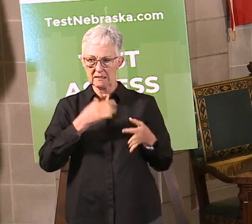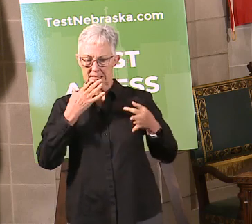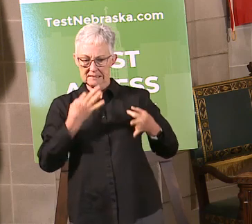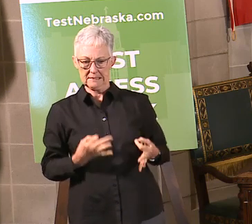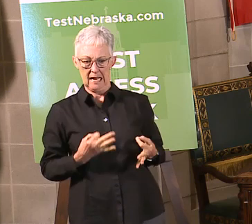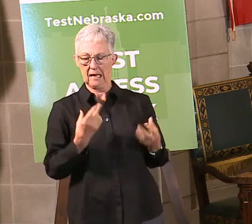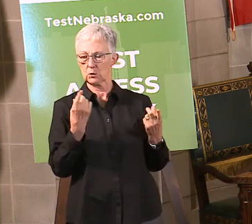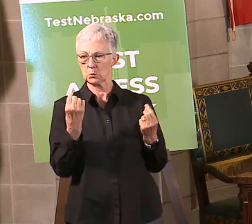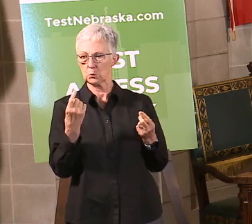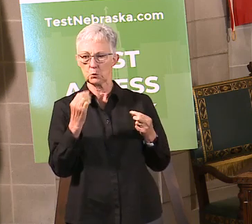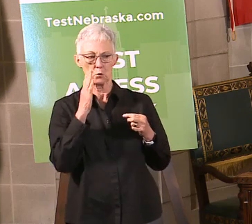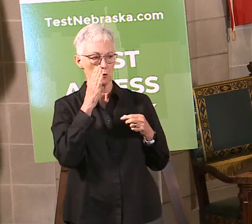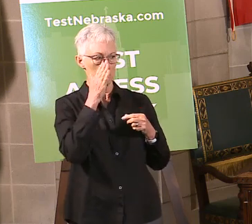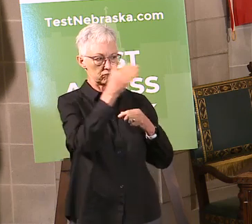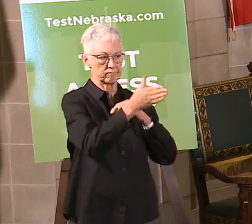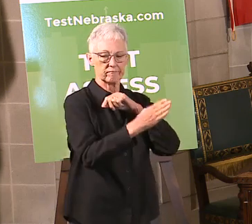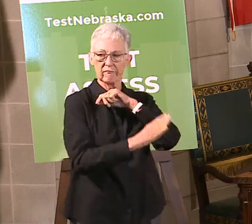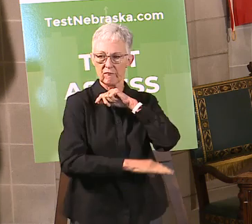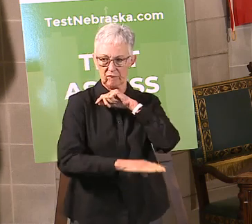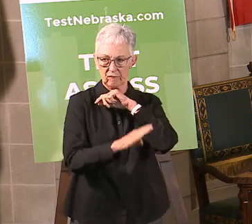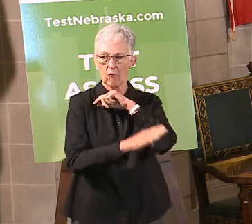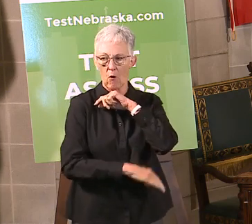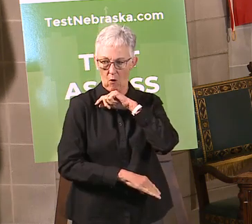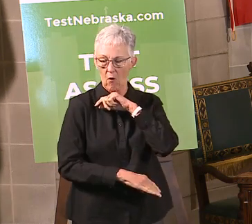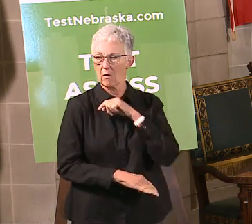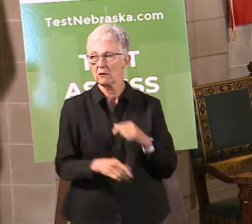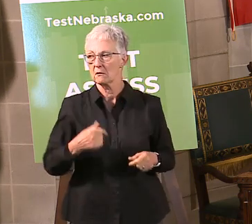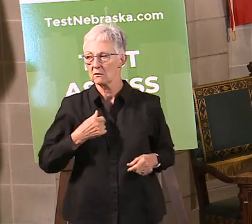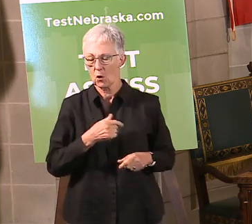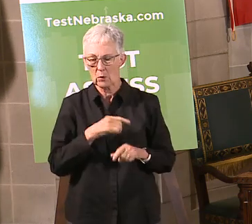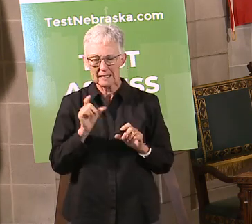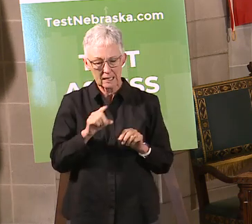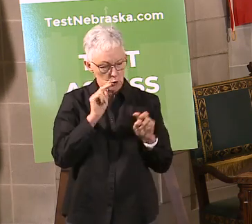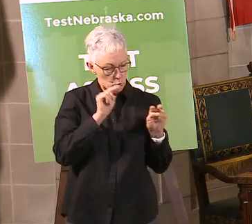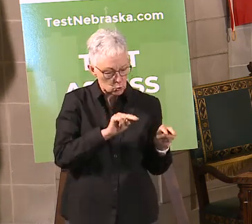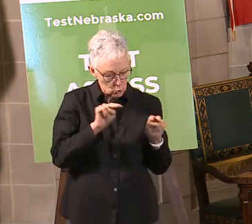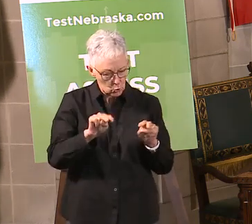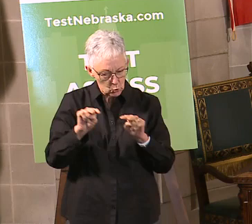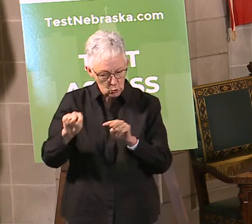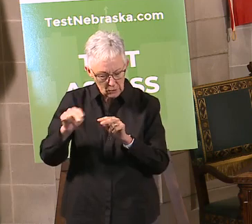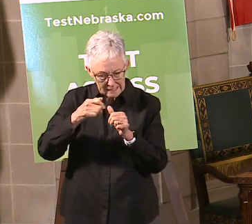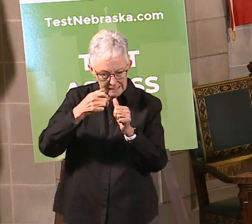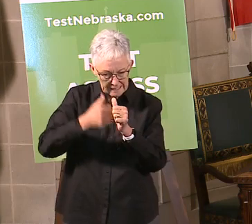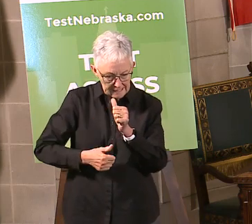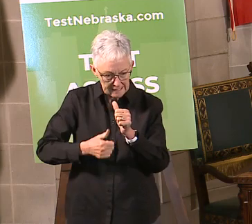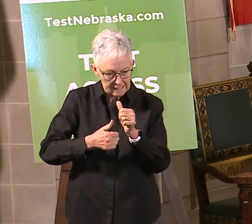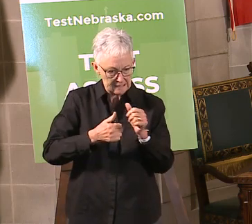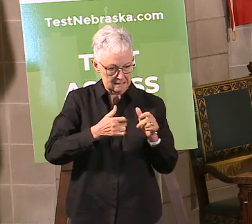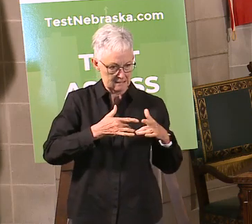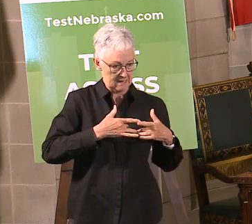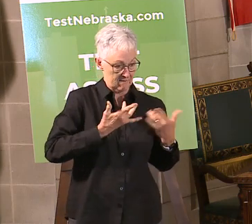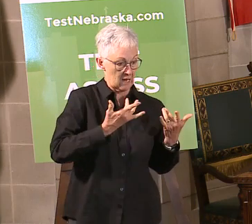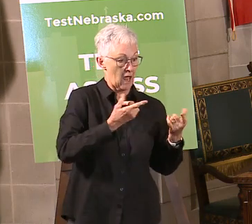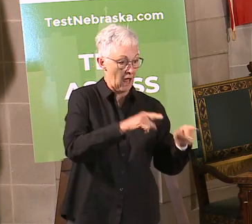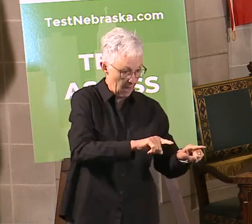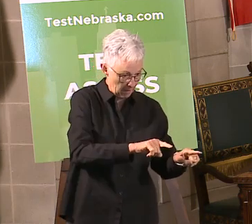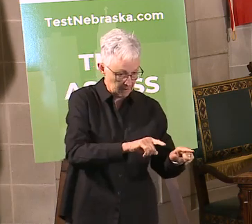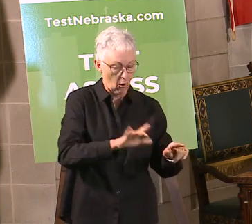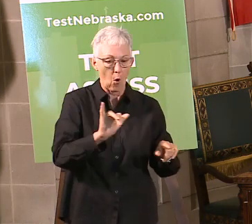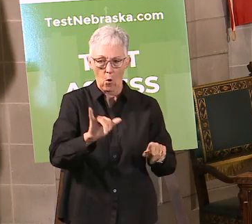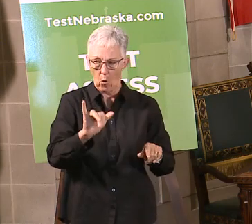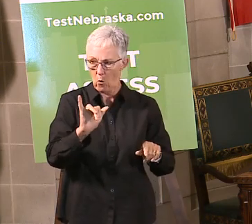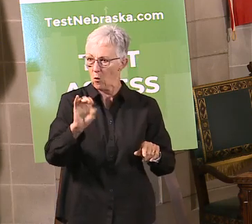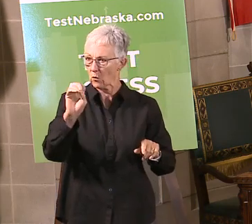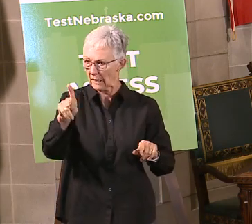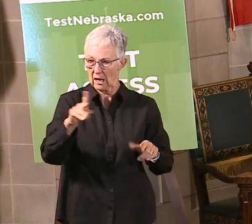like and what are those safe protocols. So it's really important that we take each moment and understand that we're using baseball and softball around